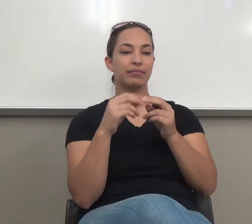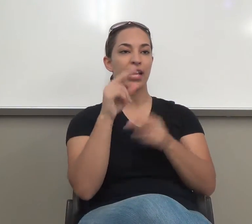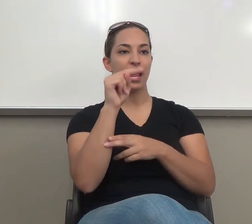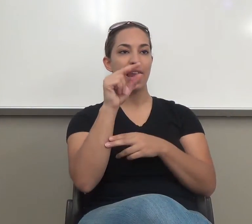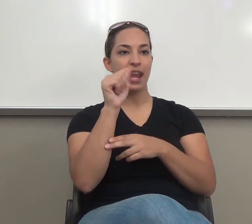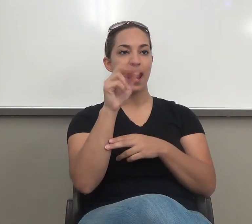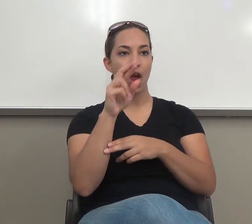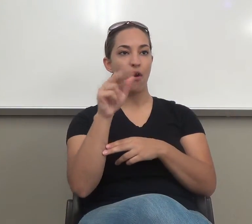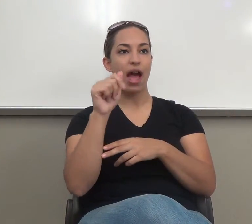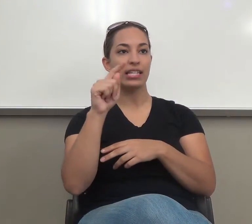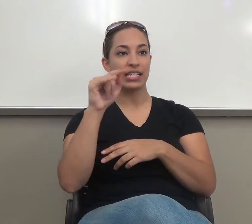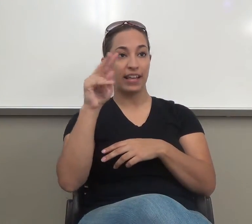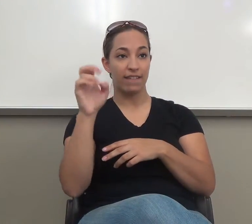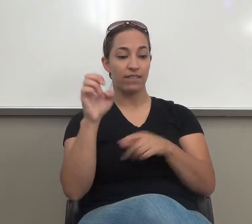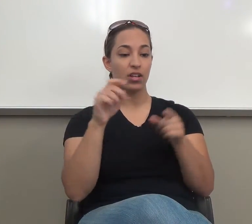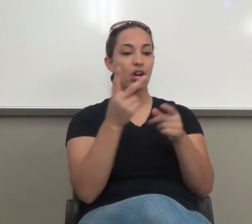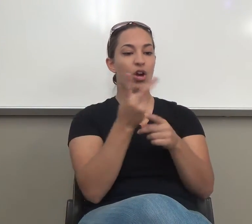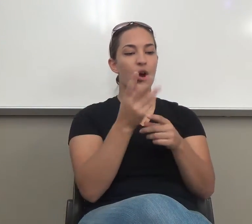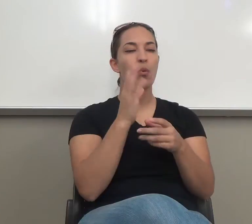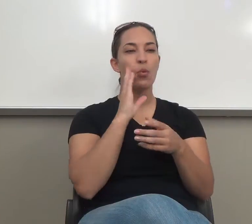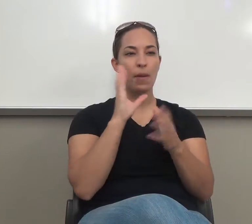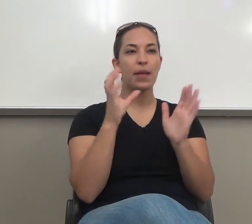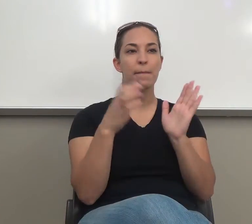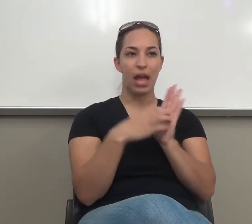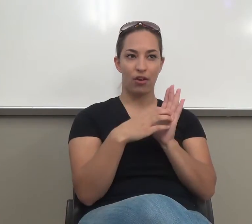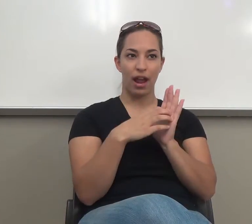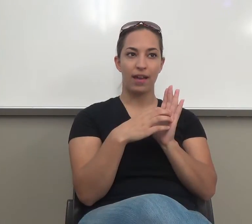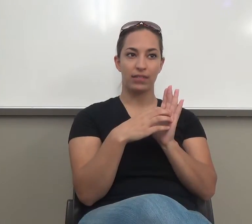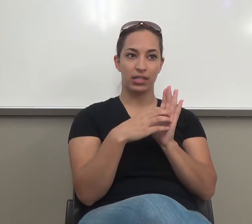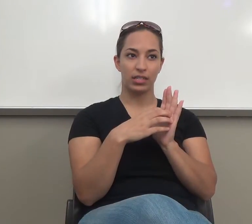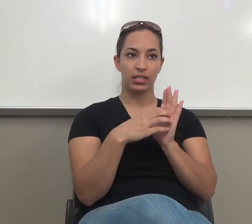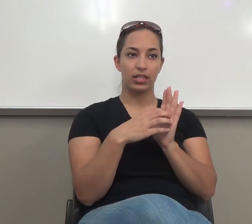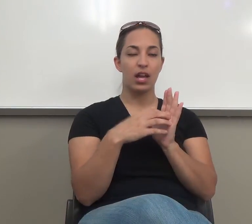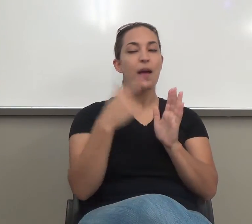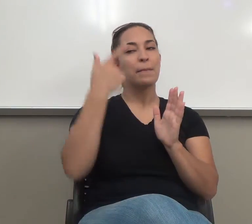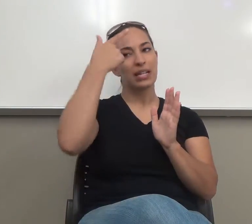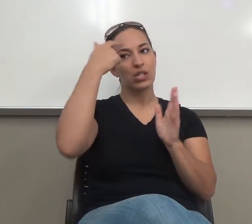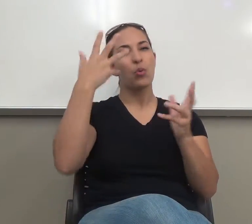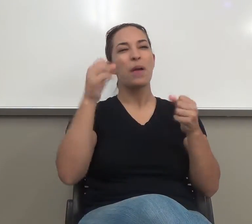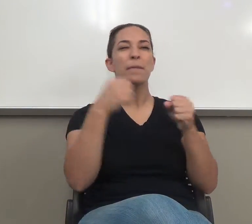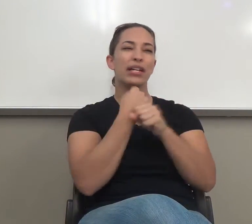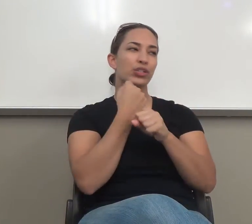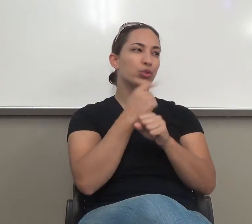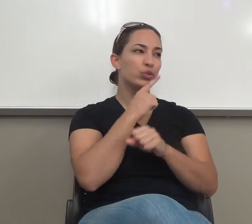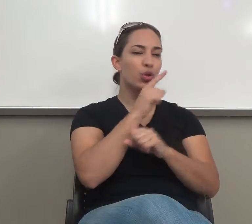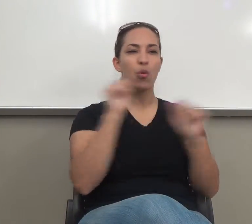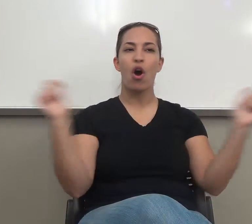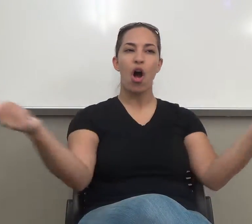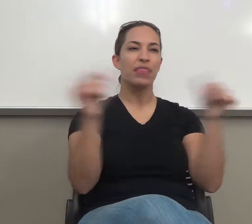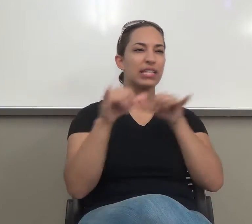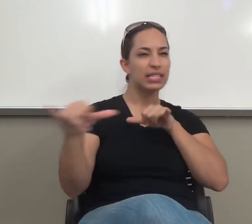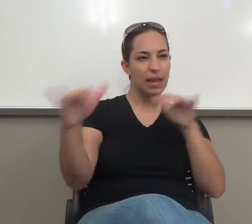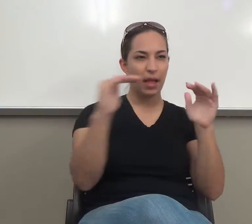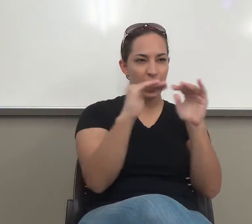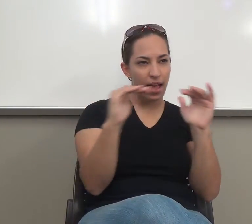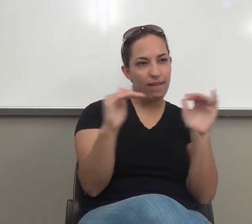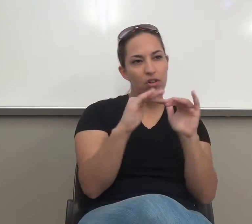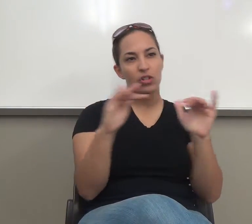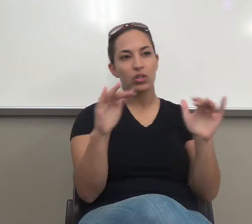Because I want to make sure we're all in the same place when we're talking about what a paragraph is. So just kind of a real quick review for people